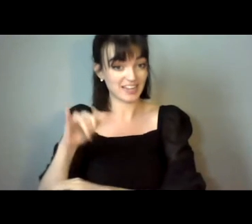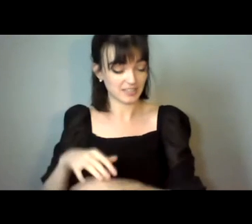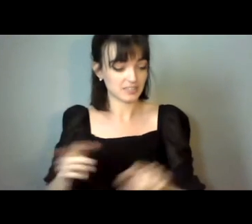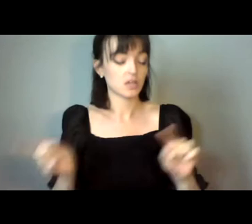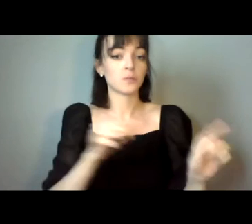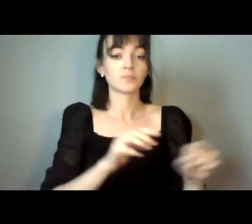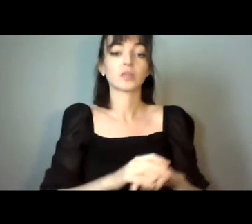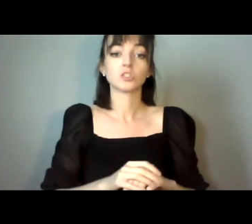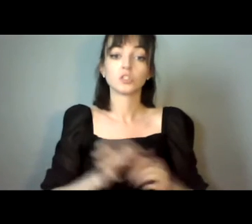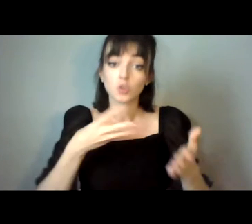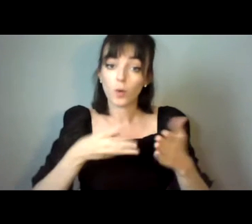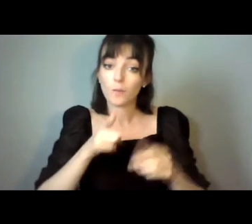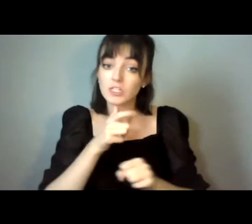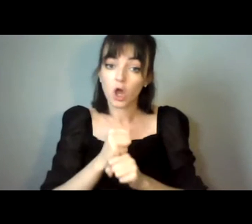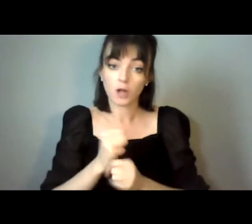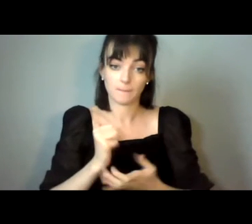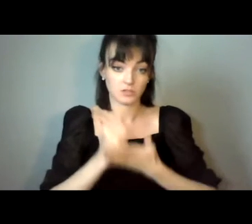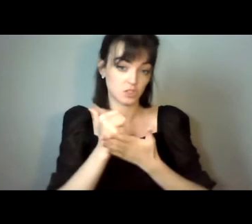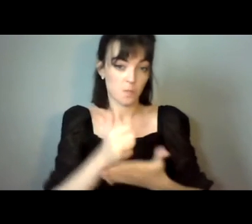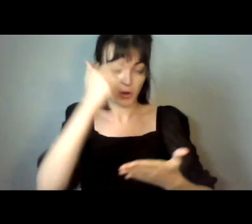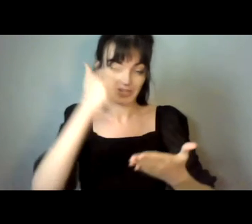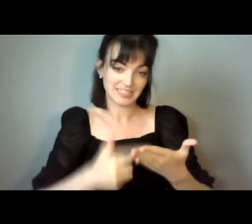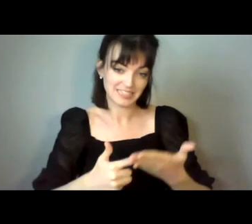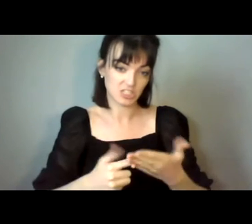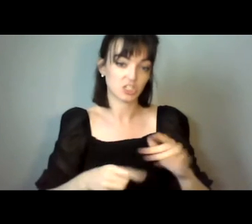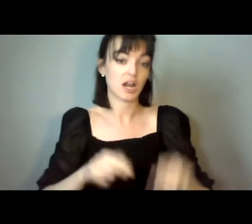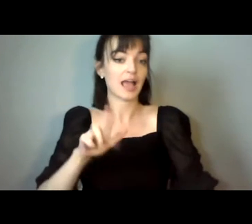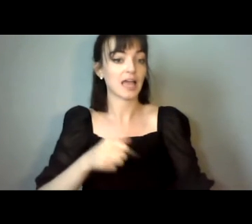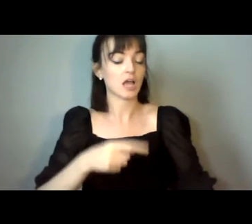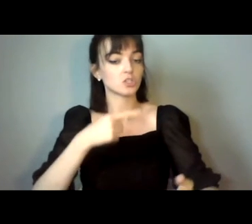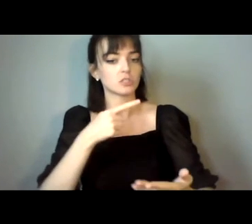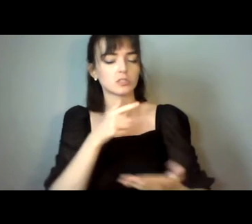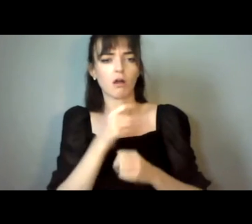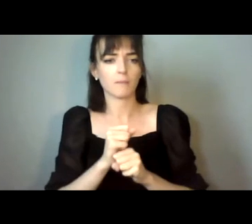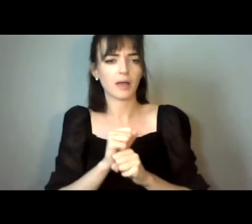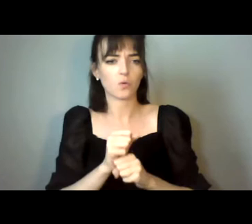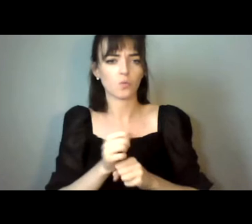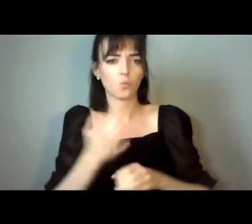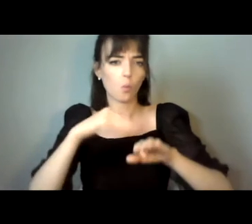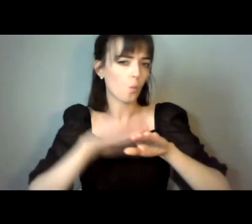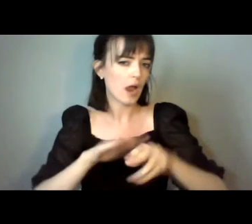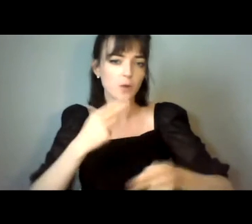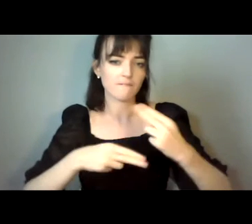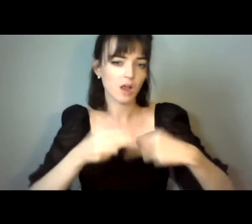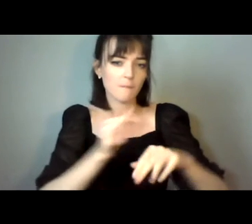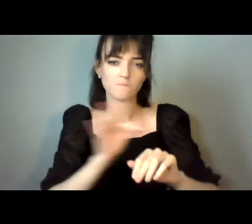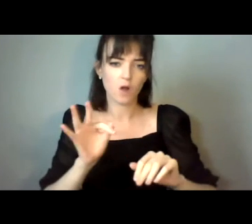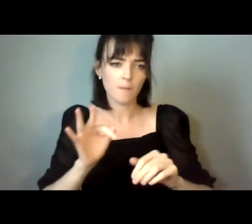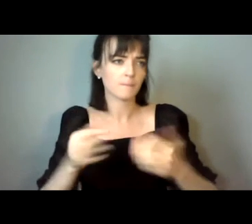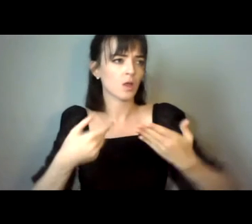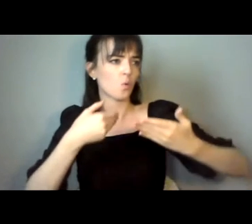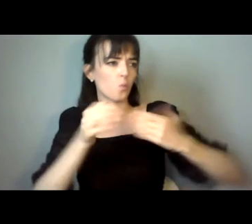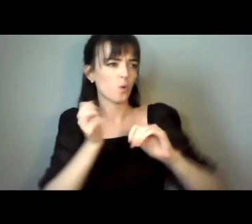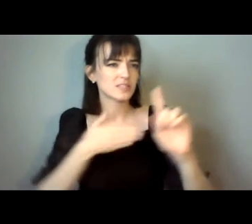talk about supported decision making, when I can talk to you about where we've come from, where we're going and where perhaps